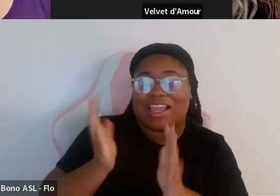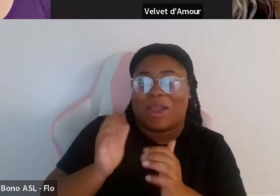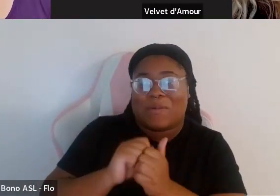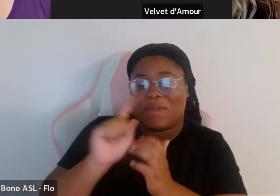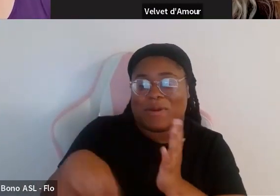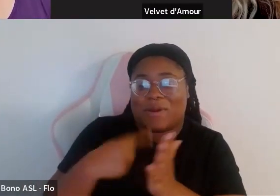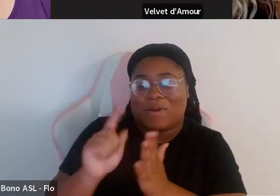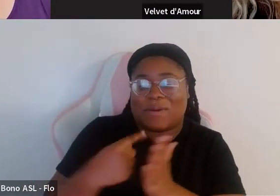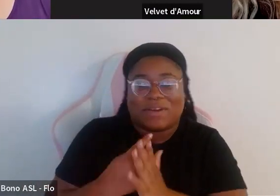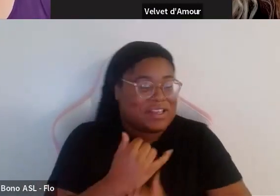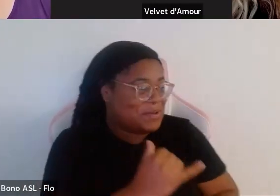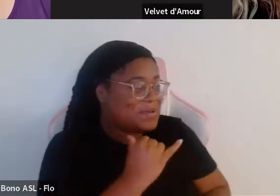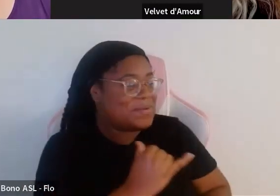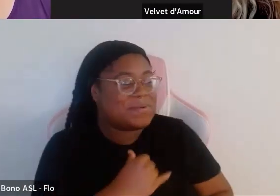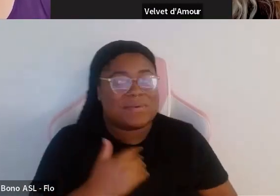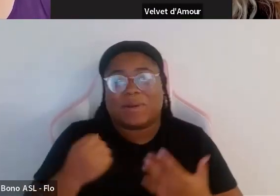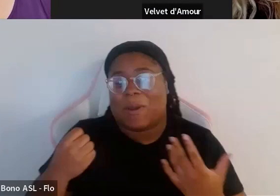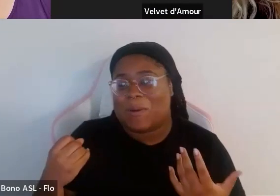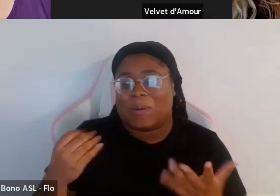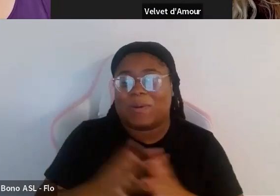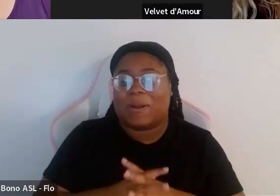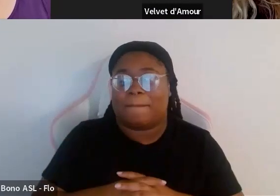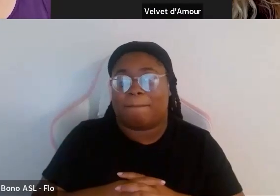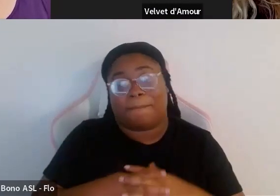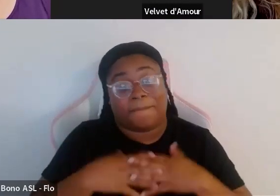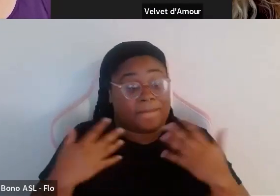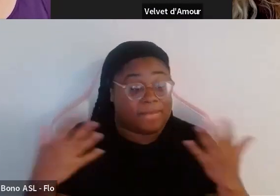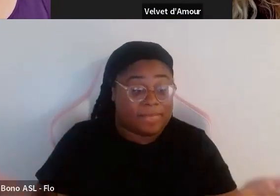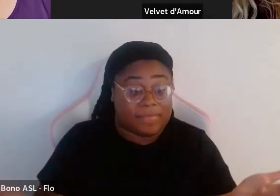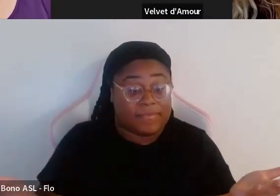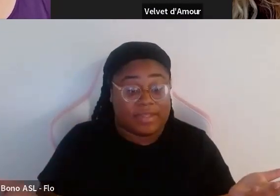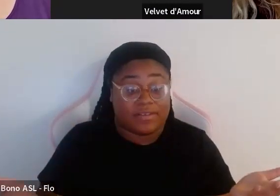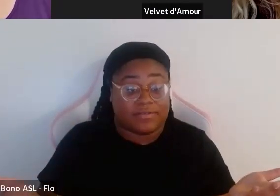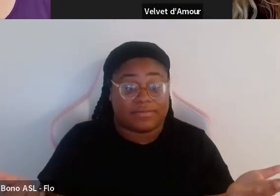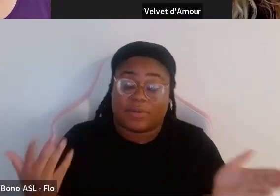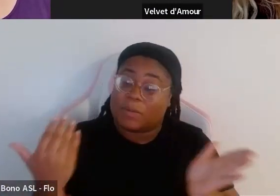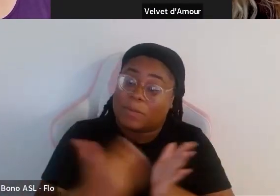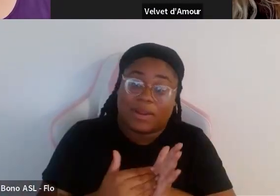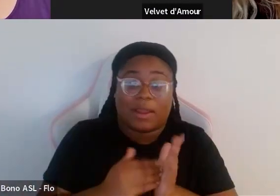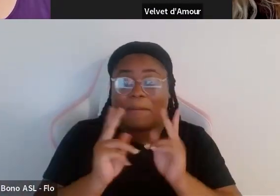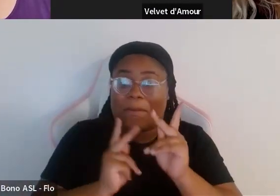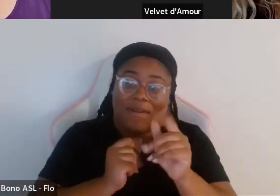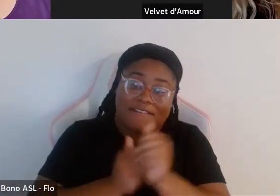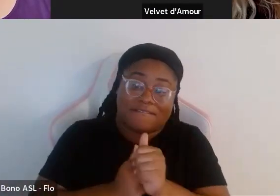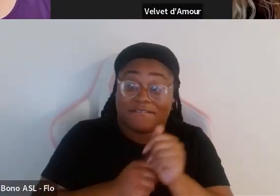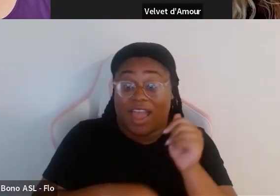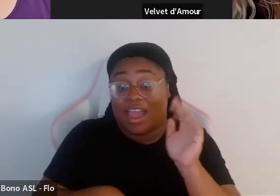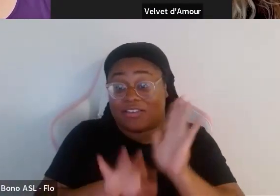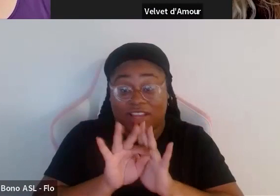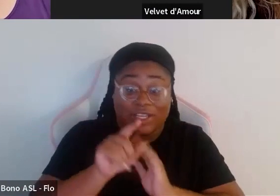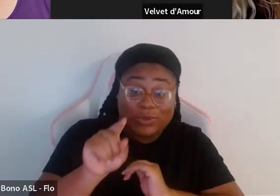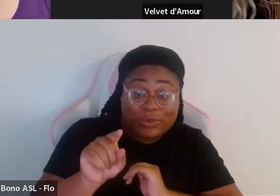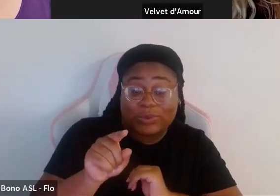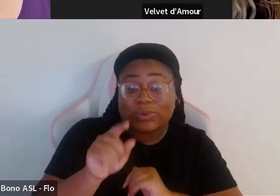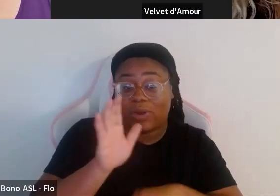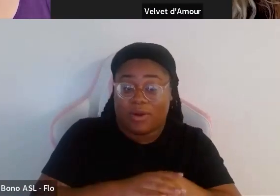i know you too so um yeah so you you know repeat where people can find you um